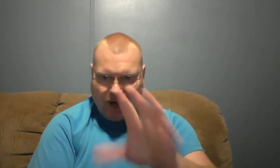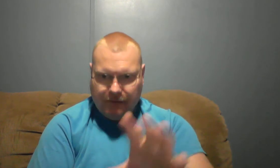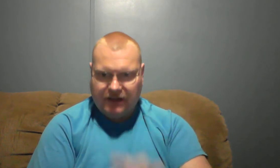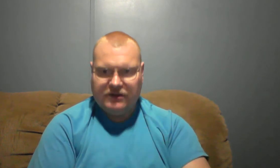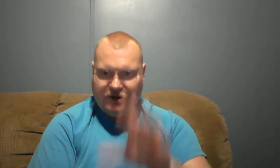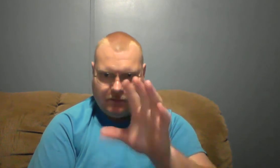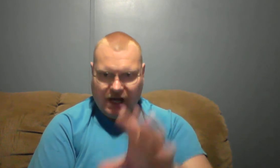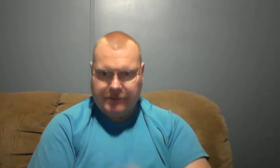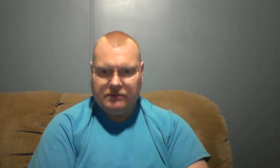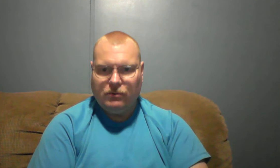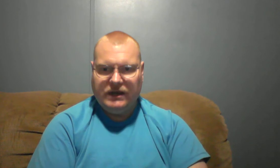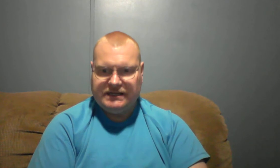They're abominable ways.